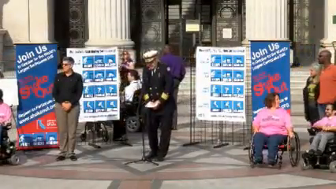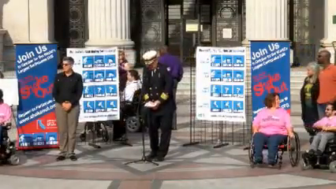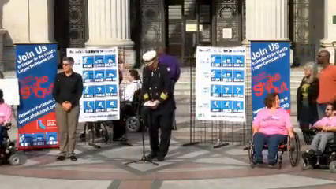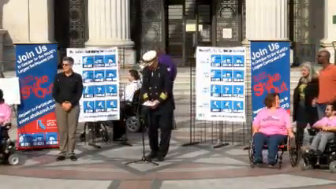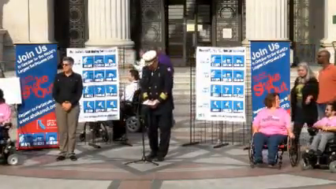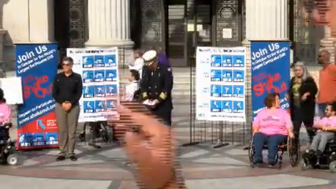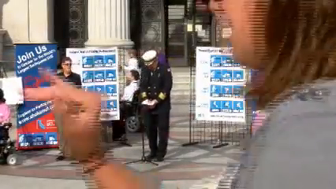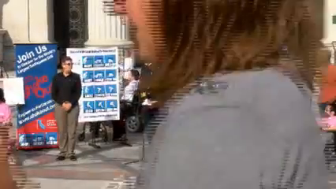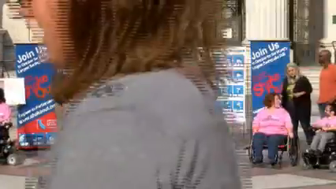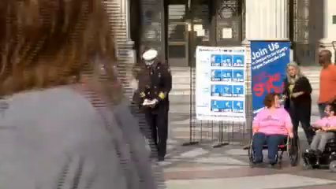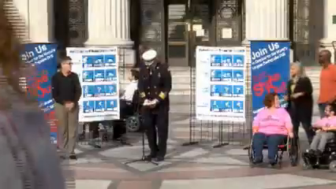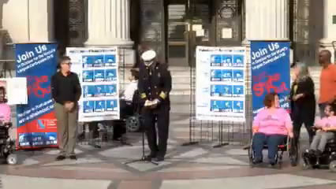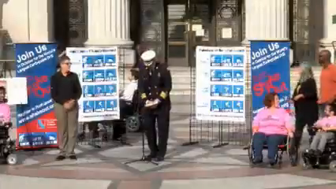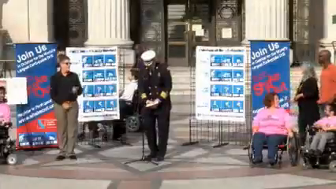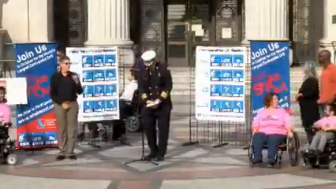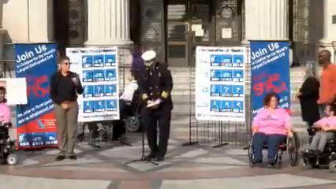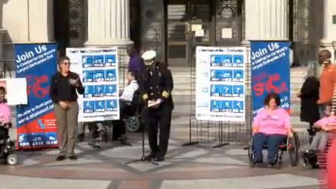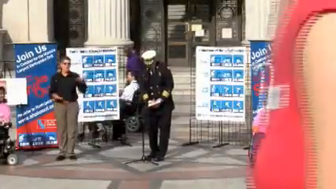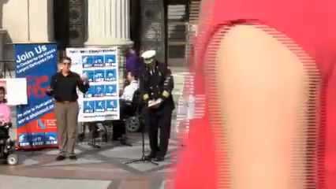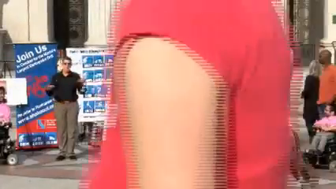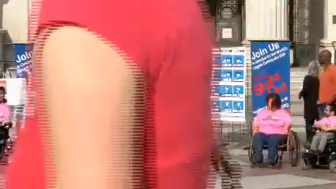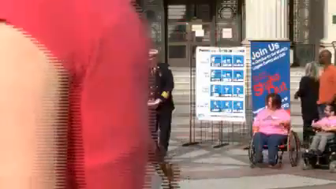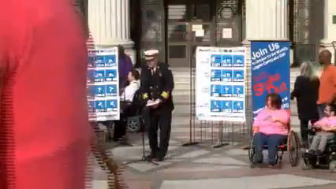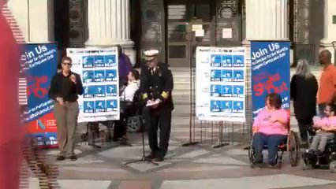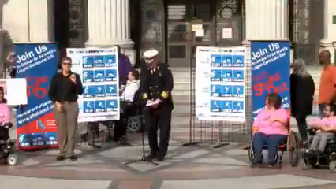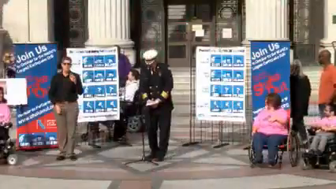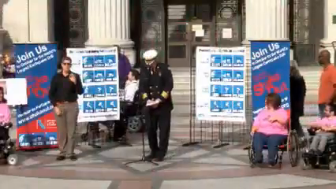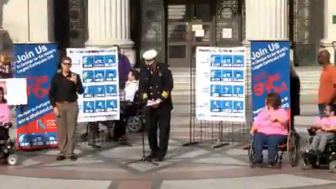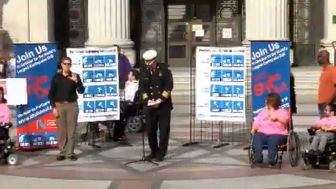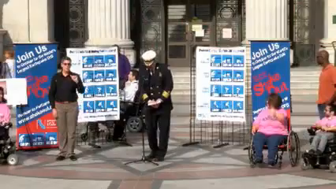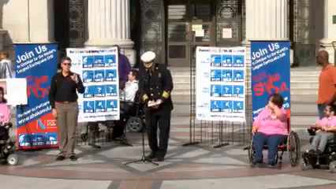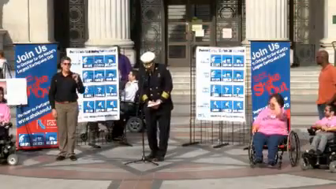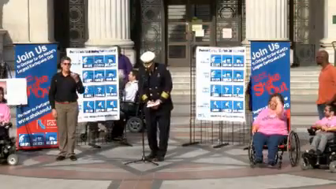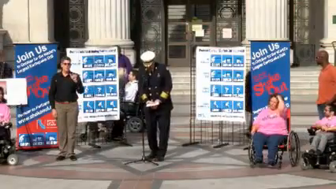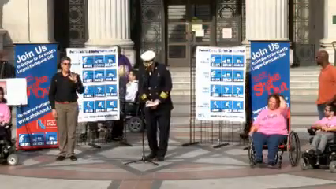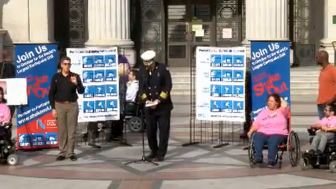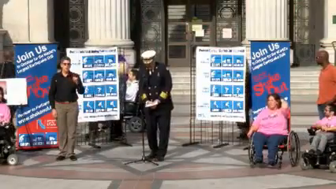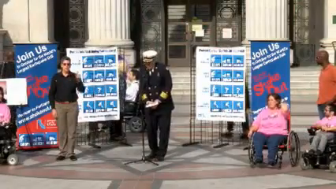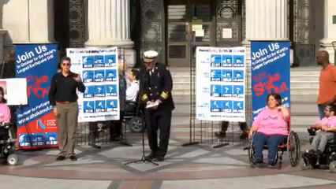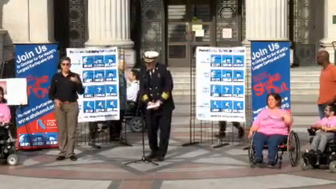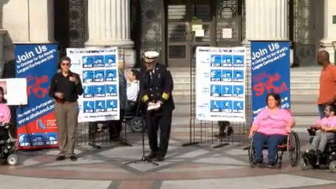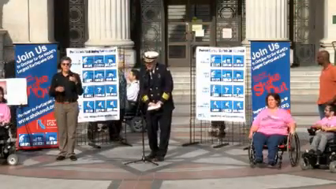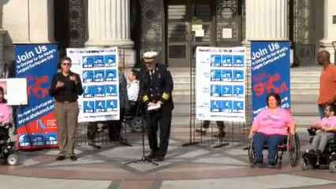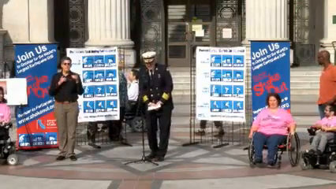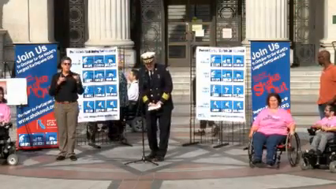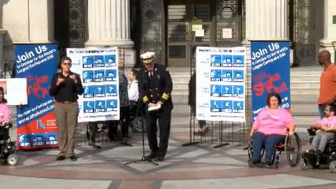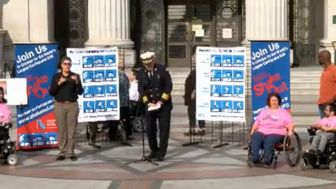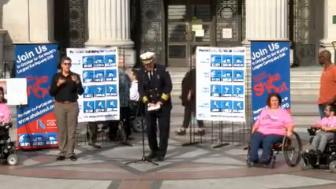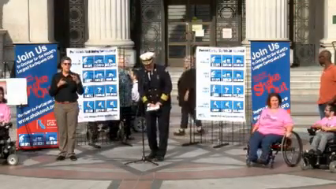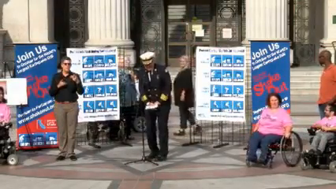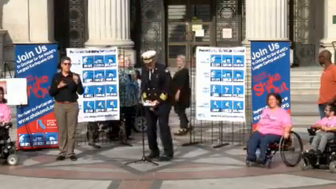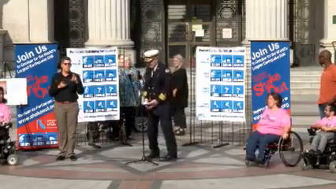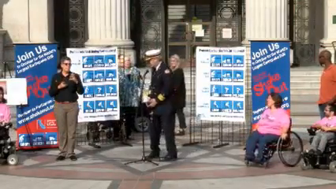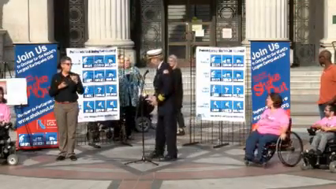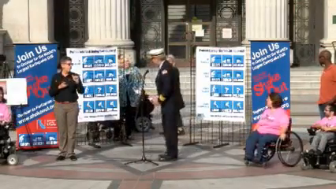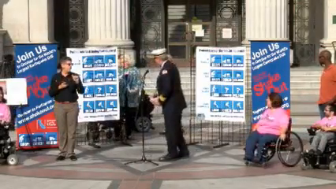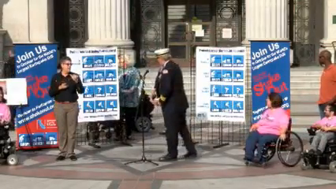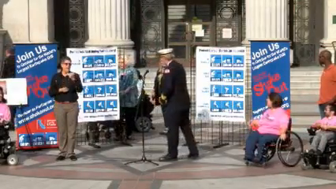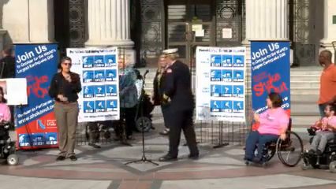I would like everyone to please welcome Erica Jones. She is the director of the Pacific ADA Center.